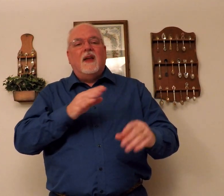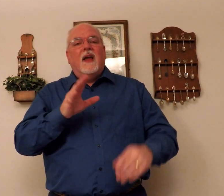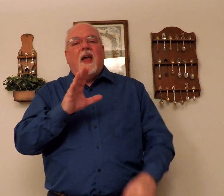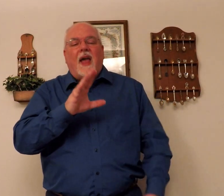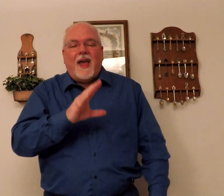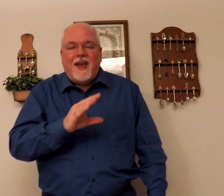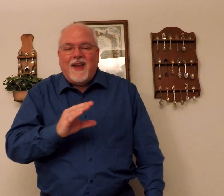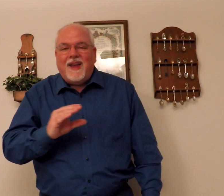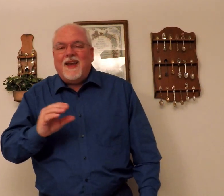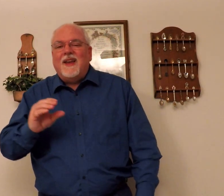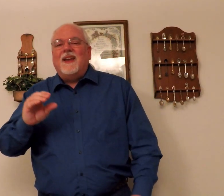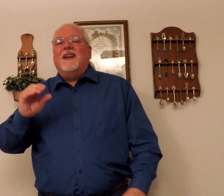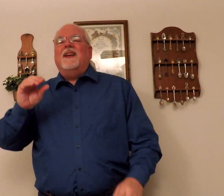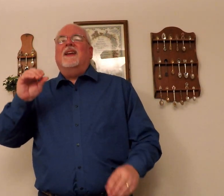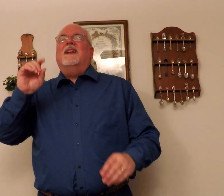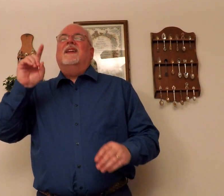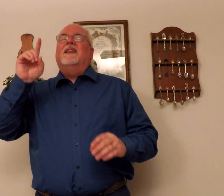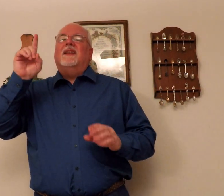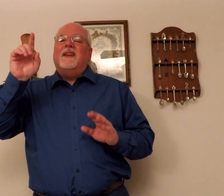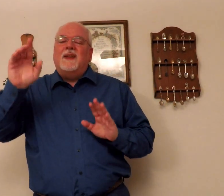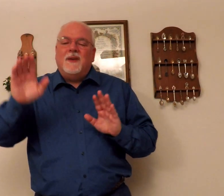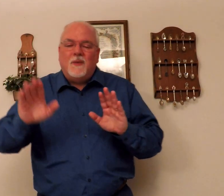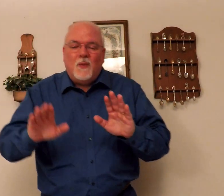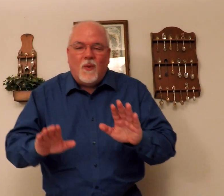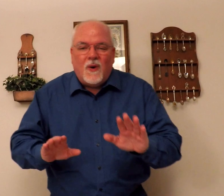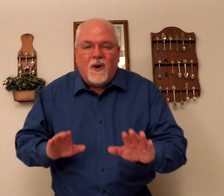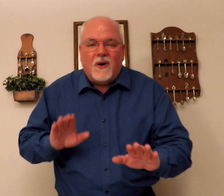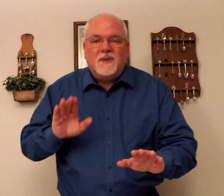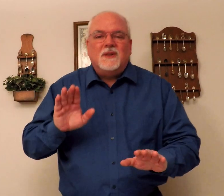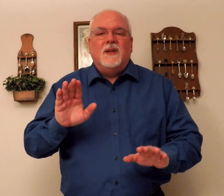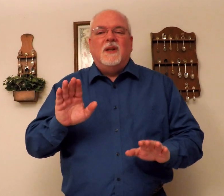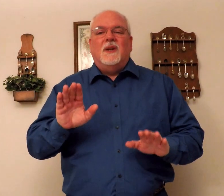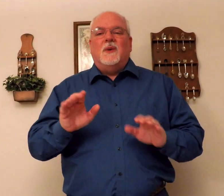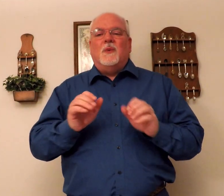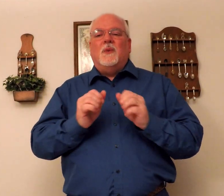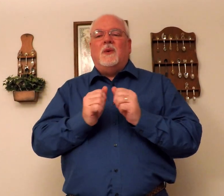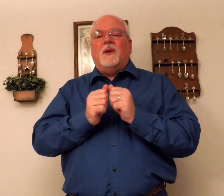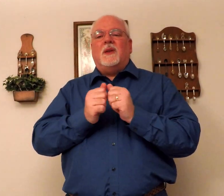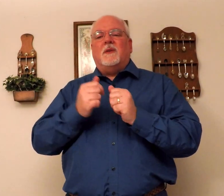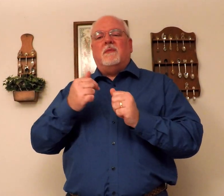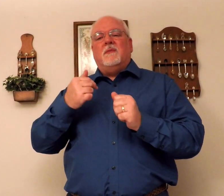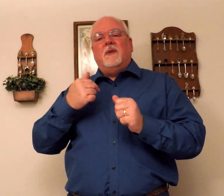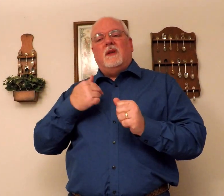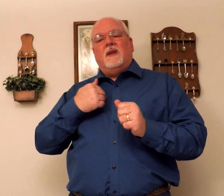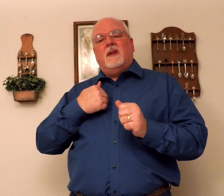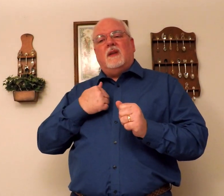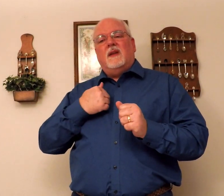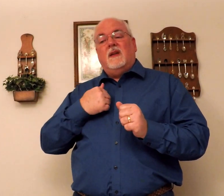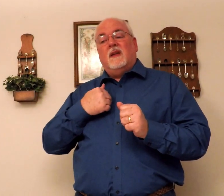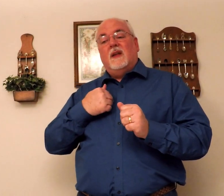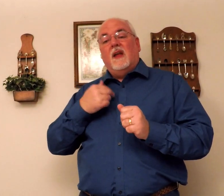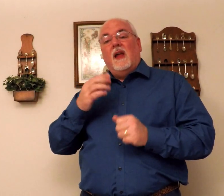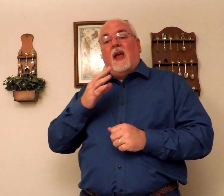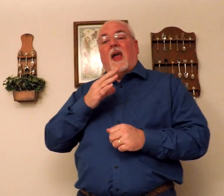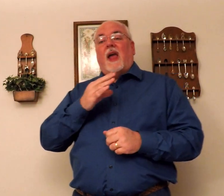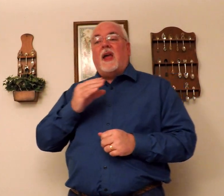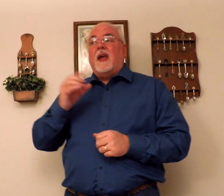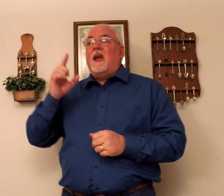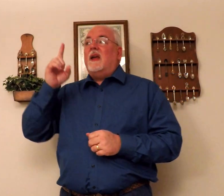And he walks with me, and